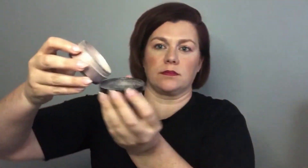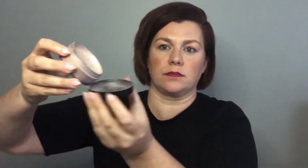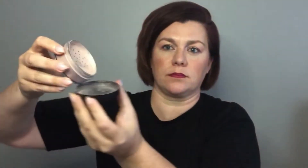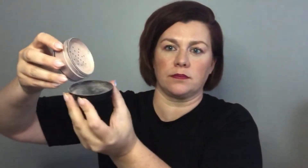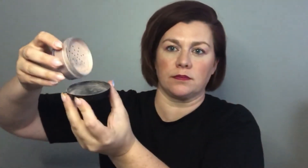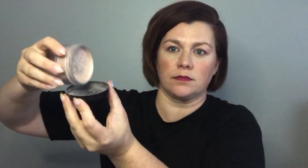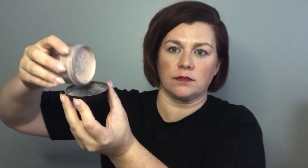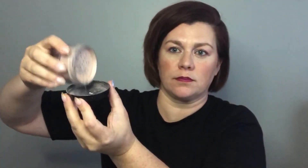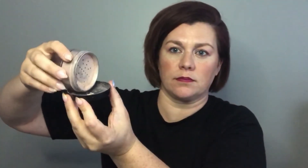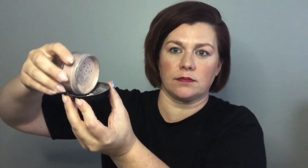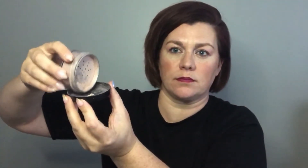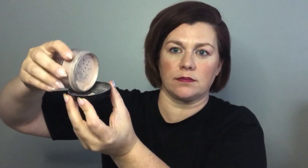you can see